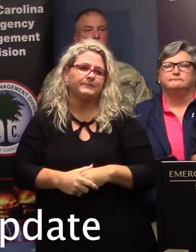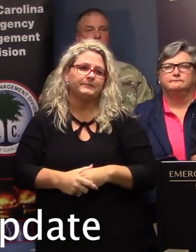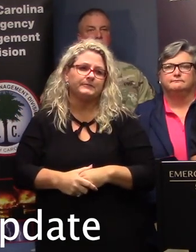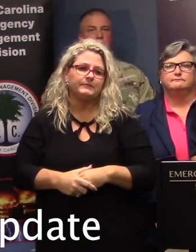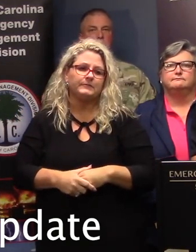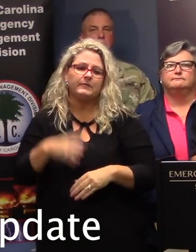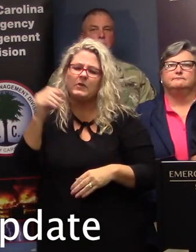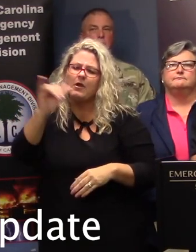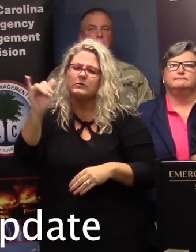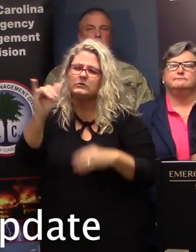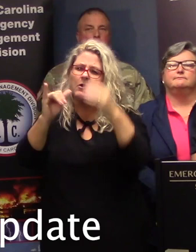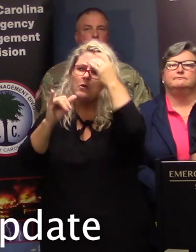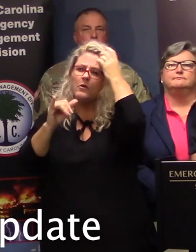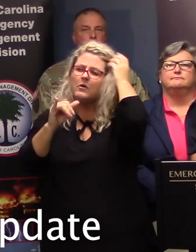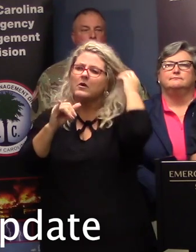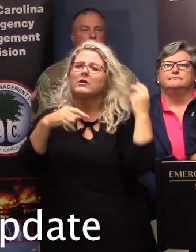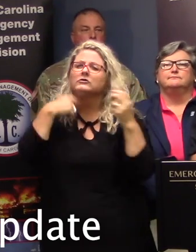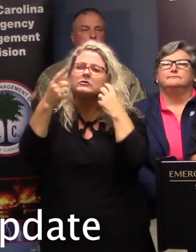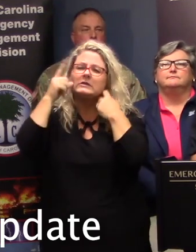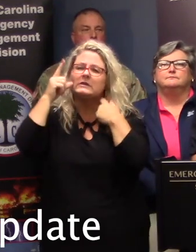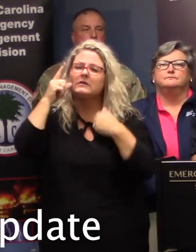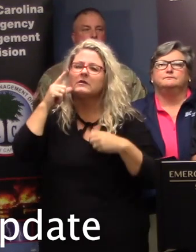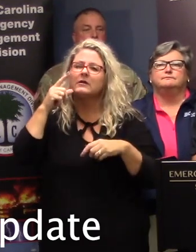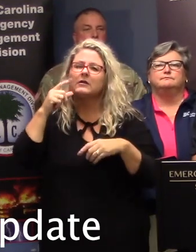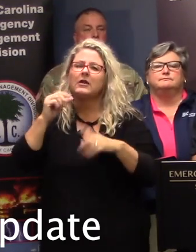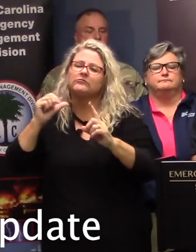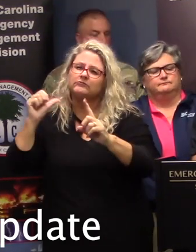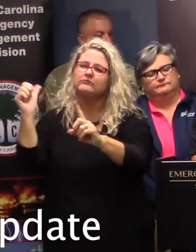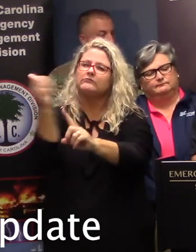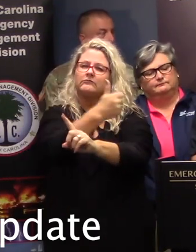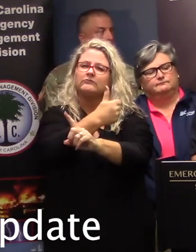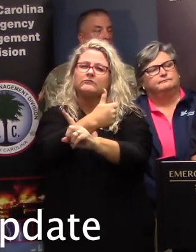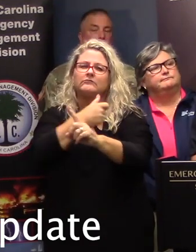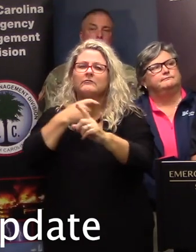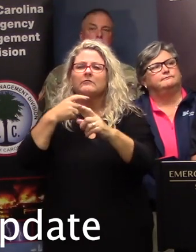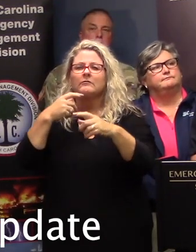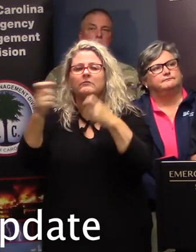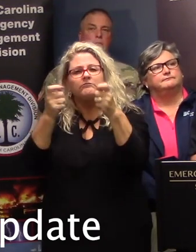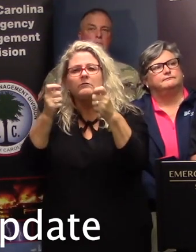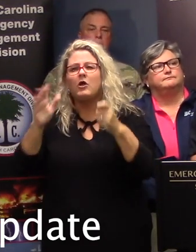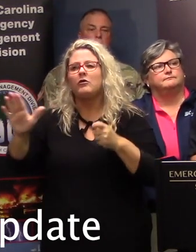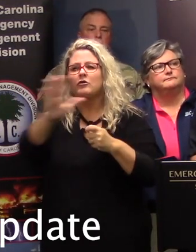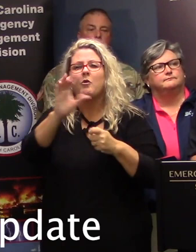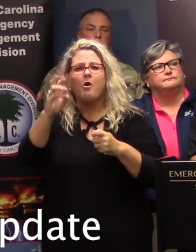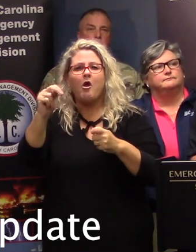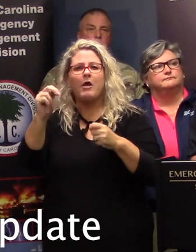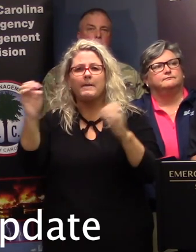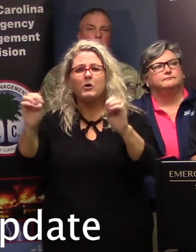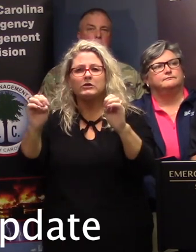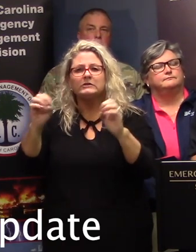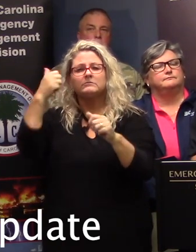Also, mentioned earlier about everybody being their own personal emergency manager and having a plan. I've already mentioned that we've got our